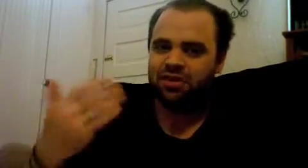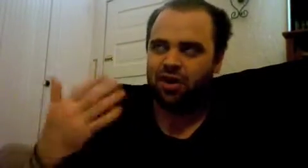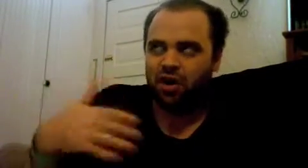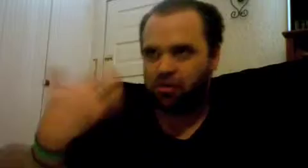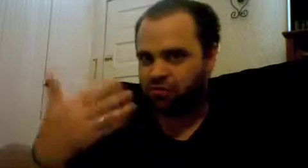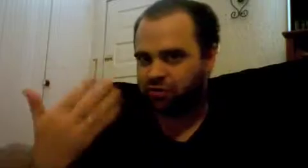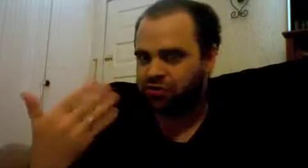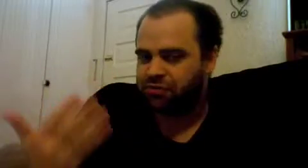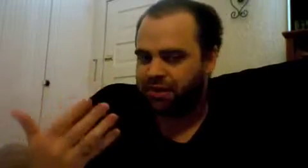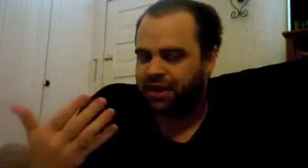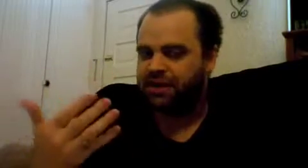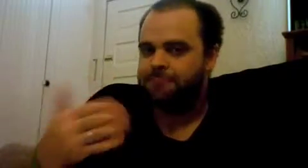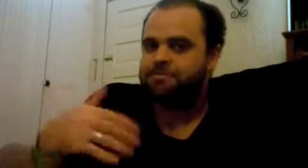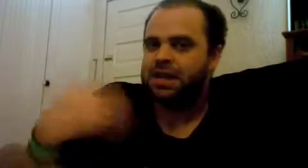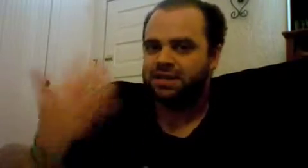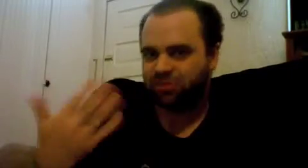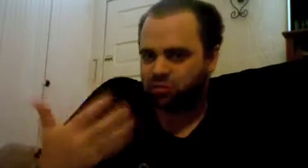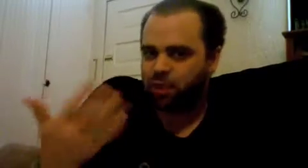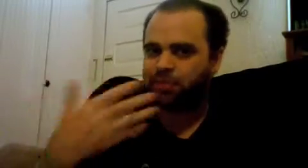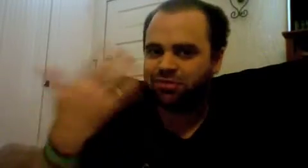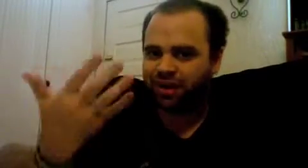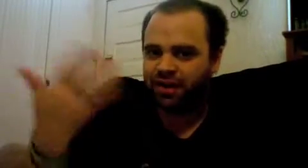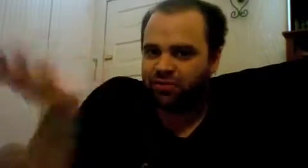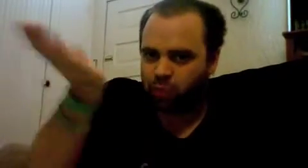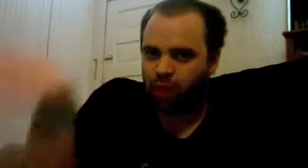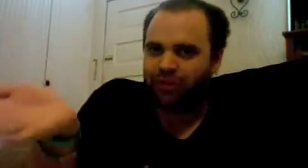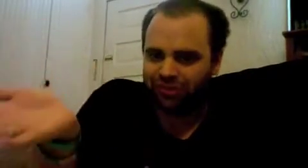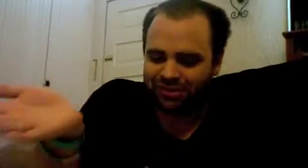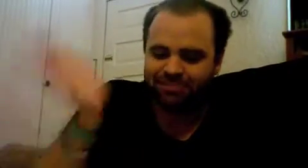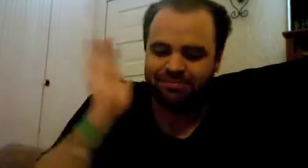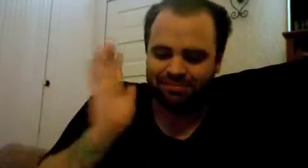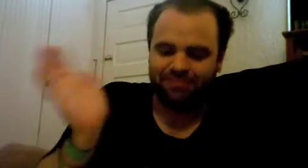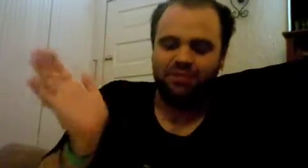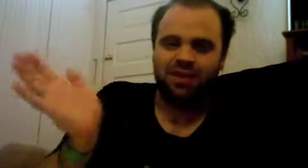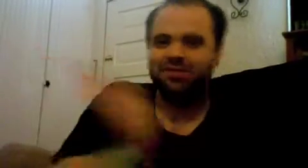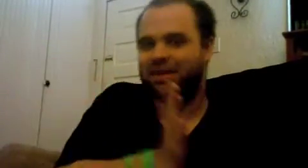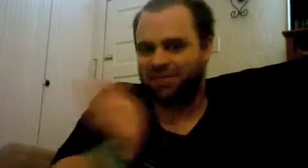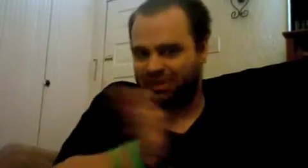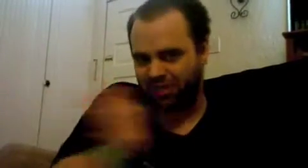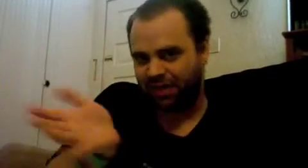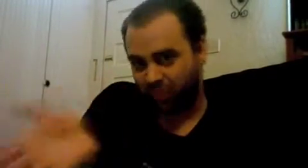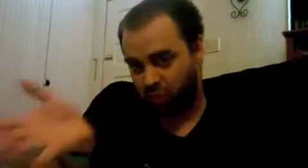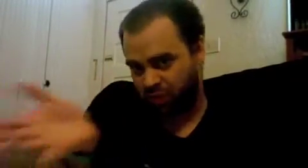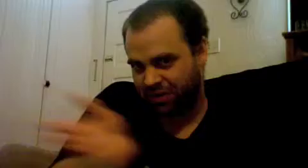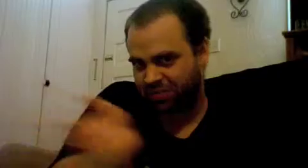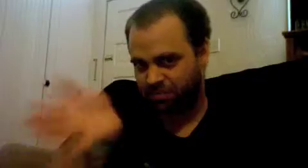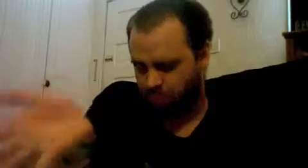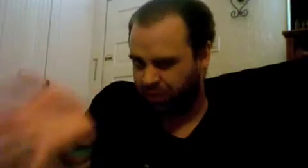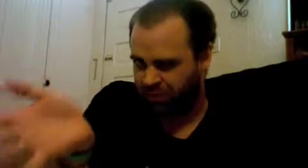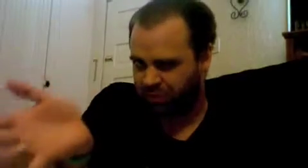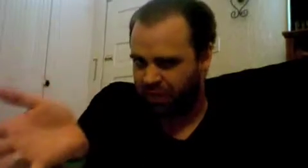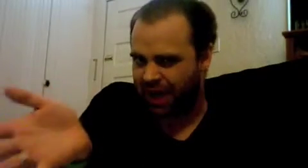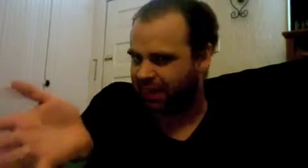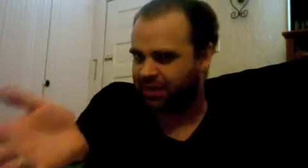a version of that it doesn't represent a zoology right it's it's not it doesn't point to anything